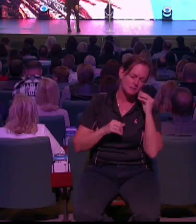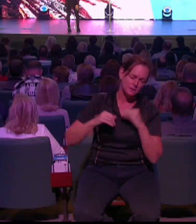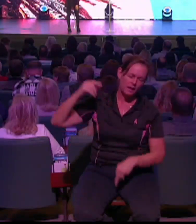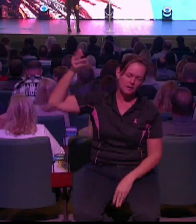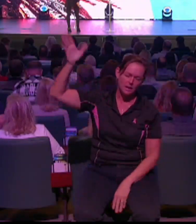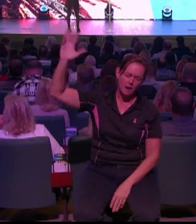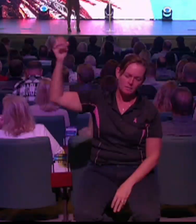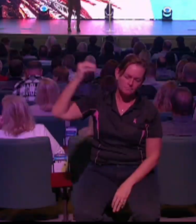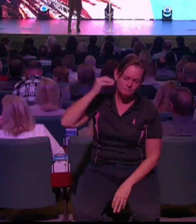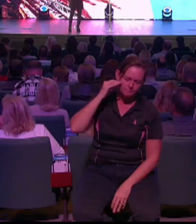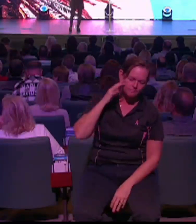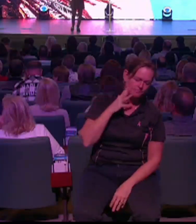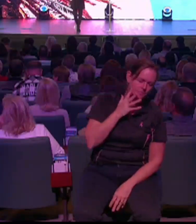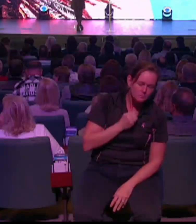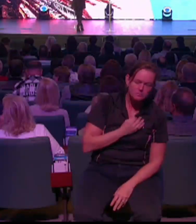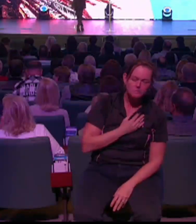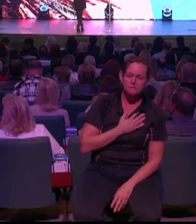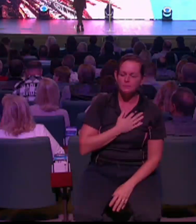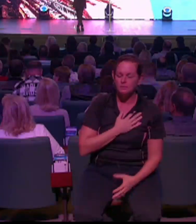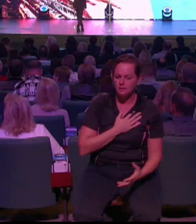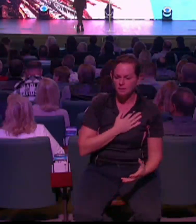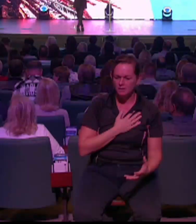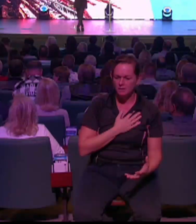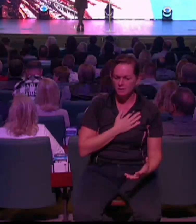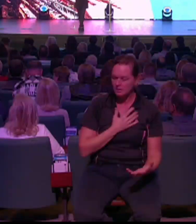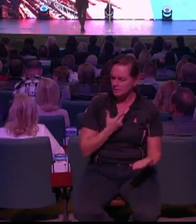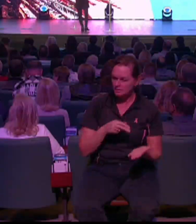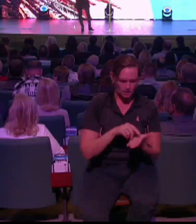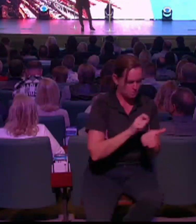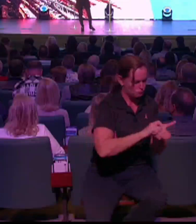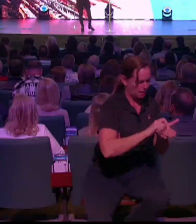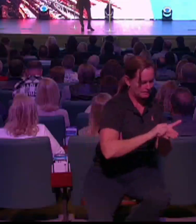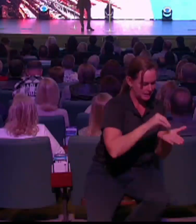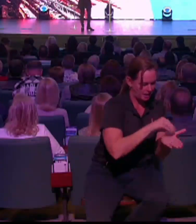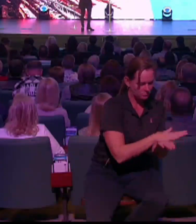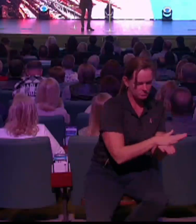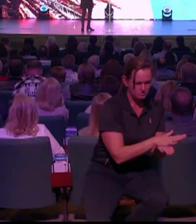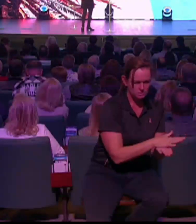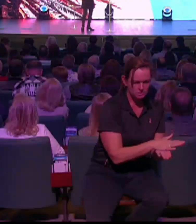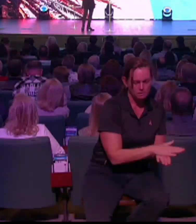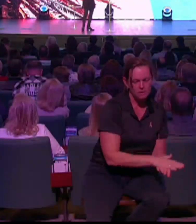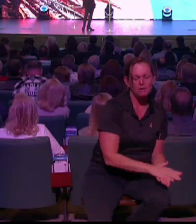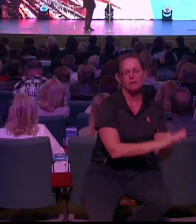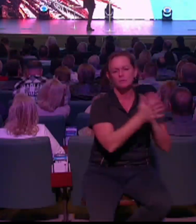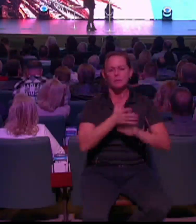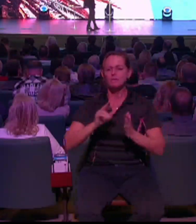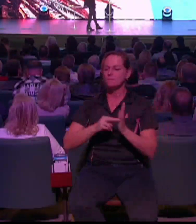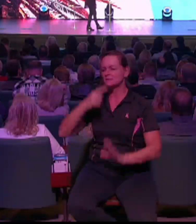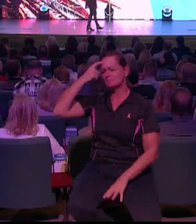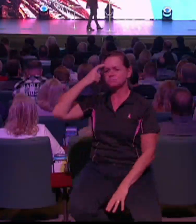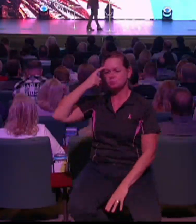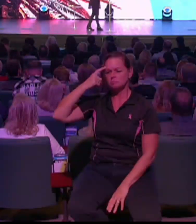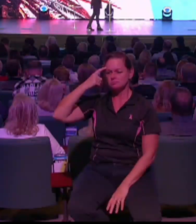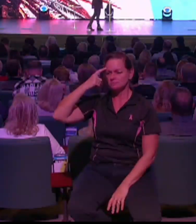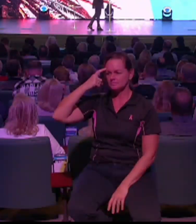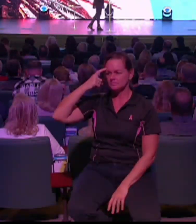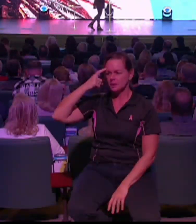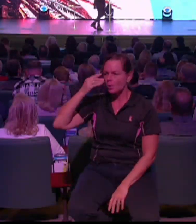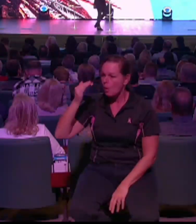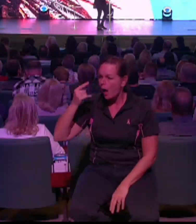everything shifts. It's like saying, God, I actually believe that what was just a whisper and what was just a passing